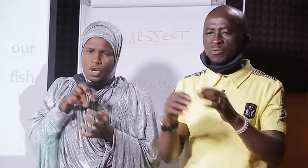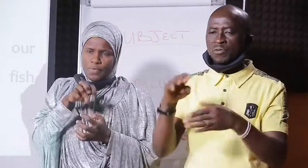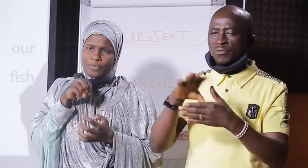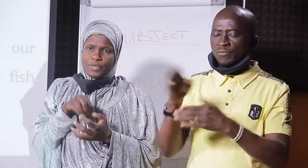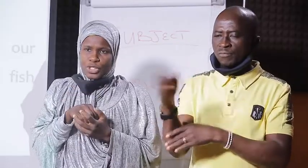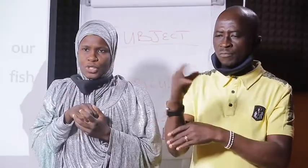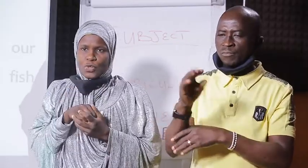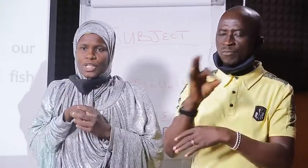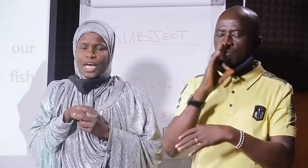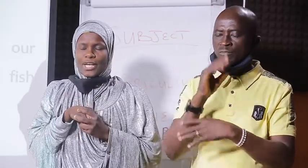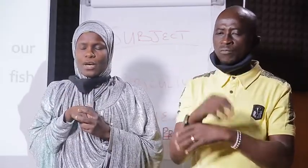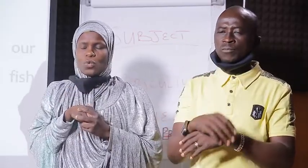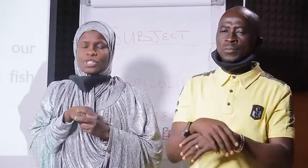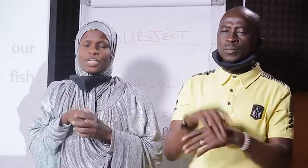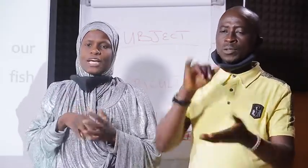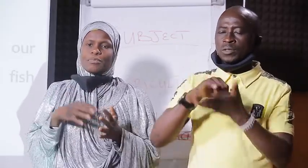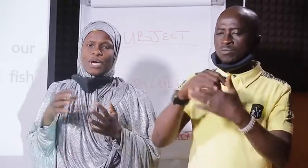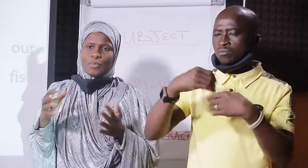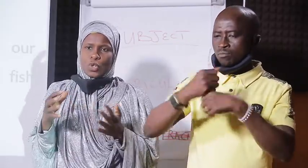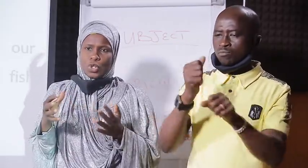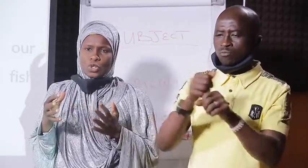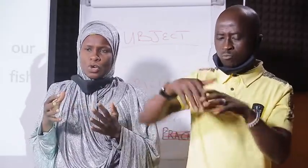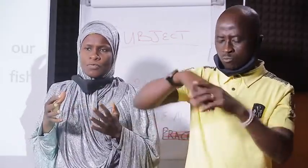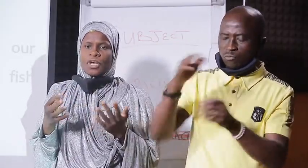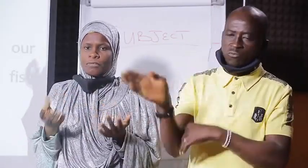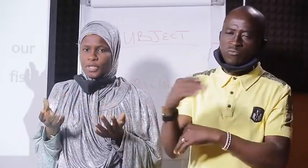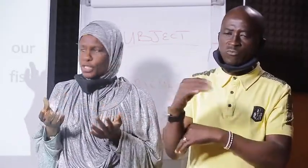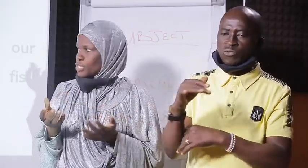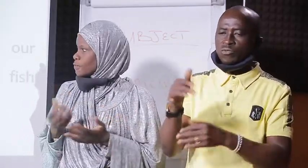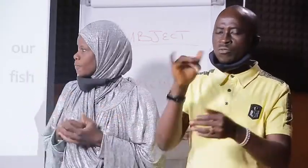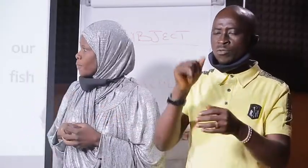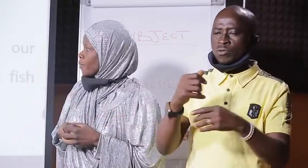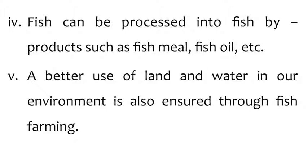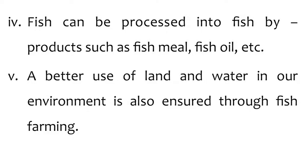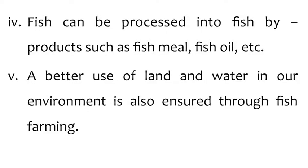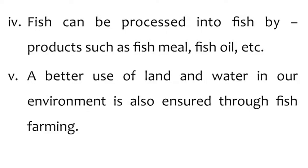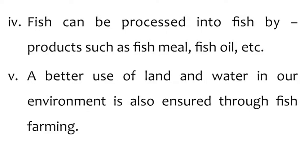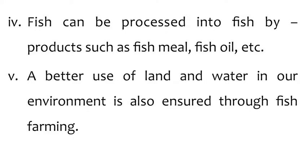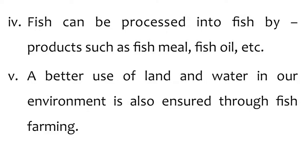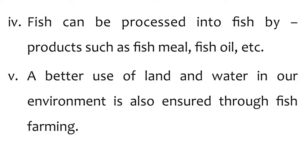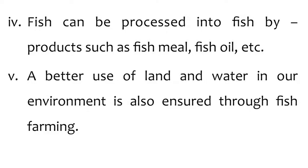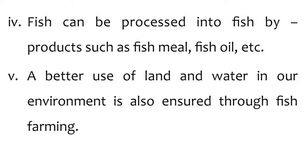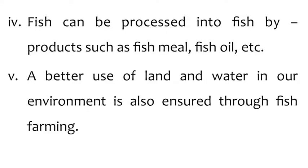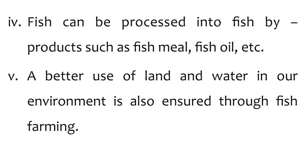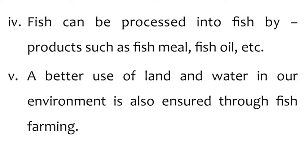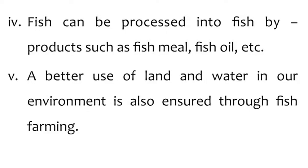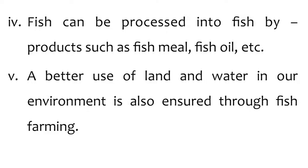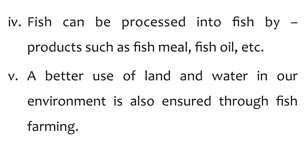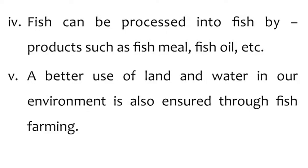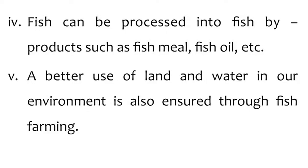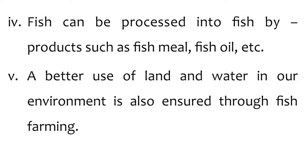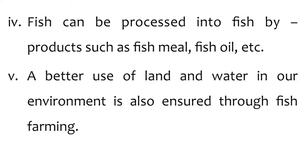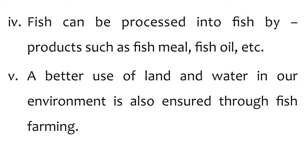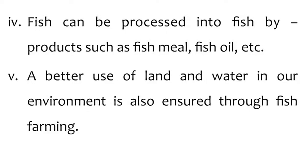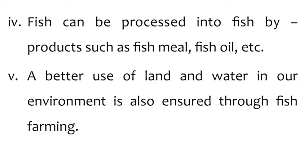out of the fish so they are now what they are the byproduct of fish a better use of land and